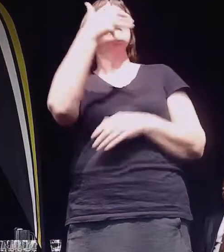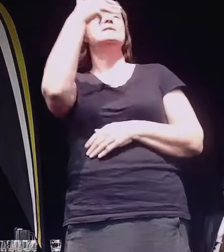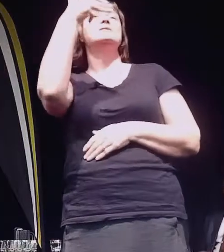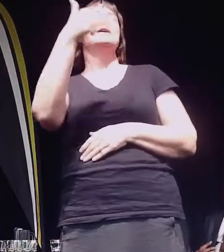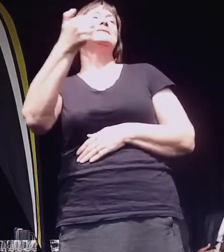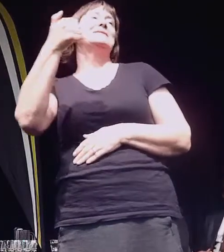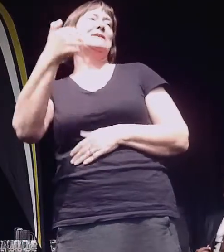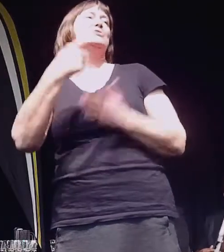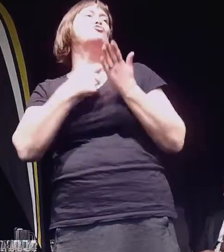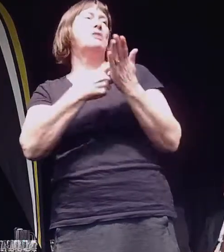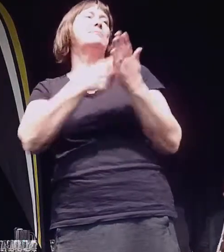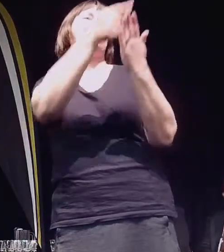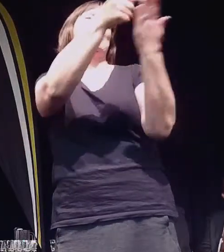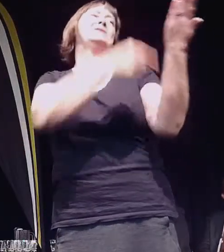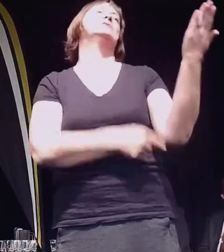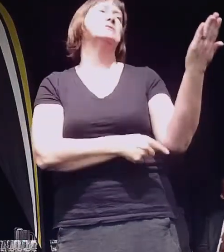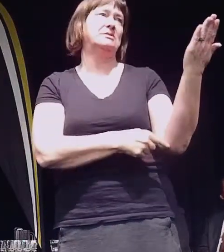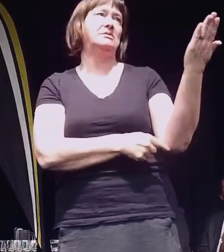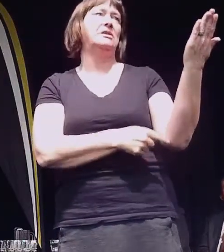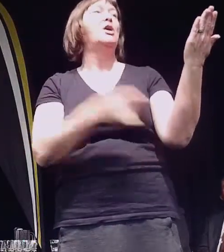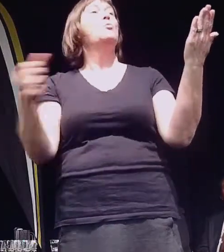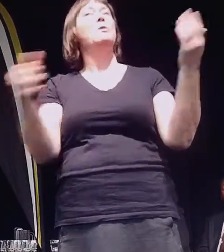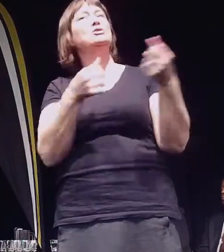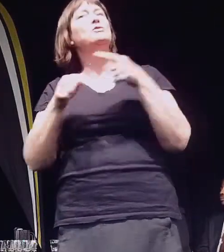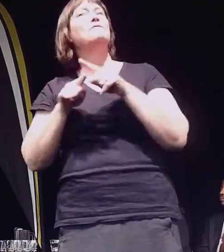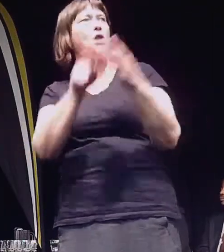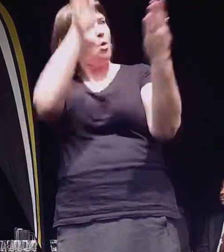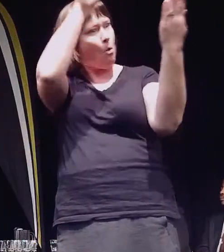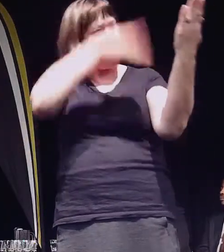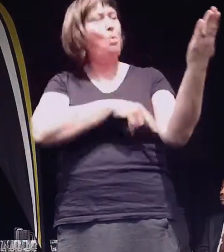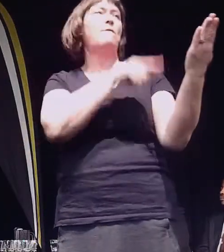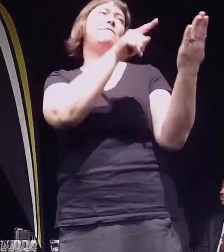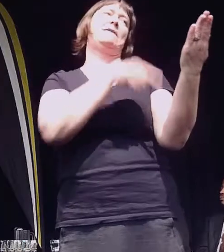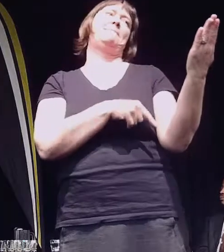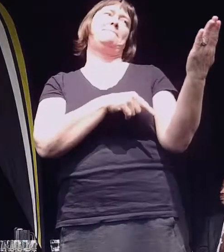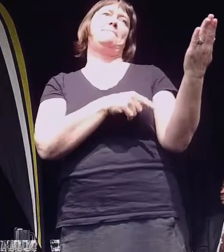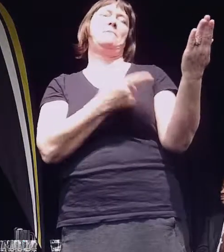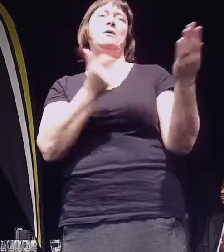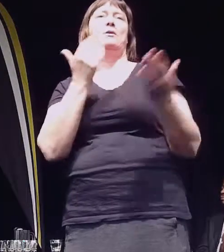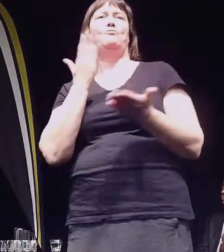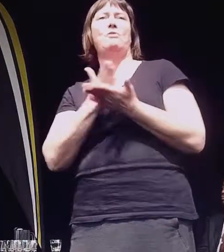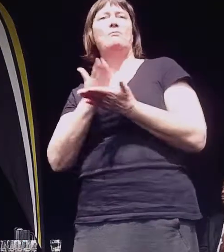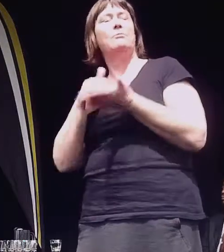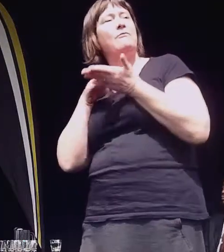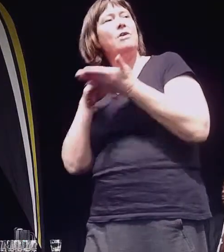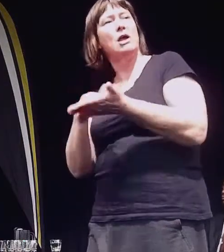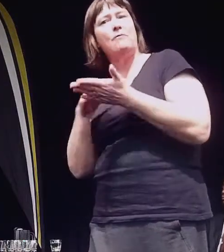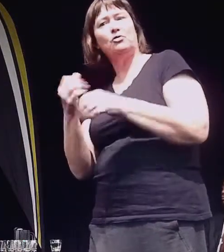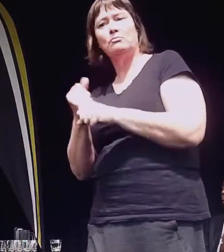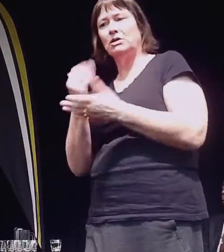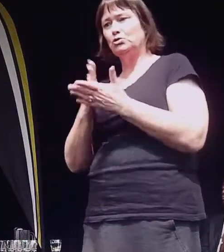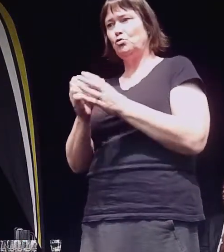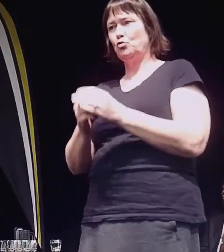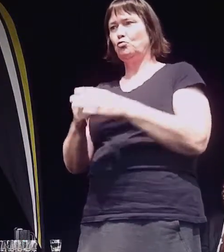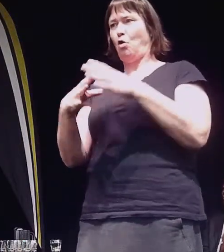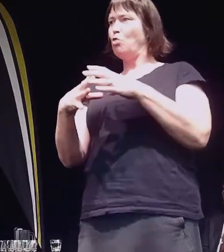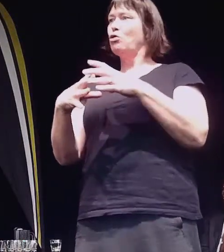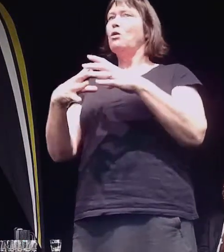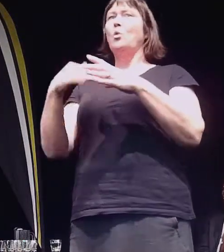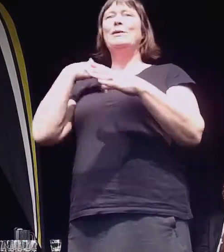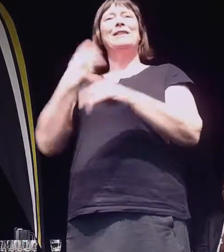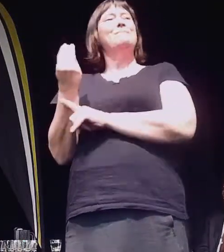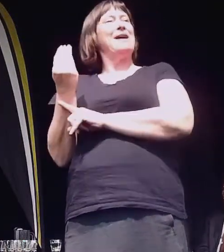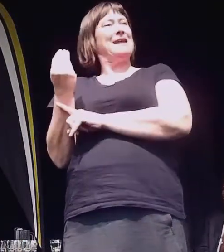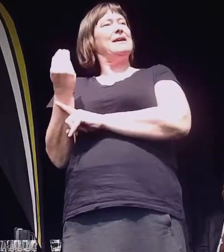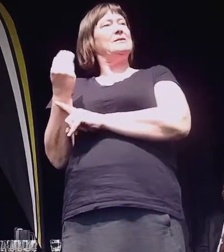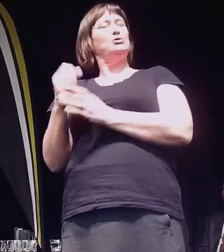contained in Shand that would do a hell of a lot to make sure that the growth that we need to fund and the